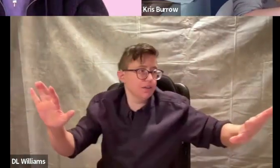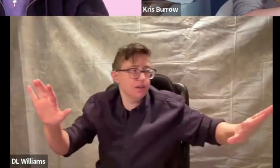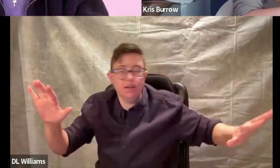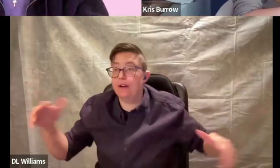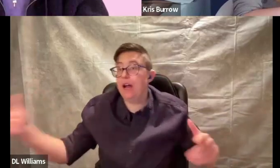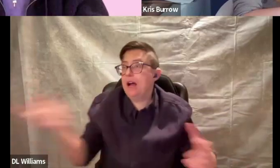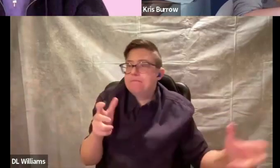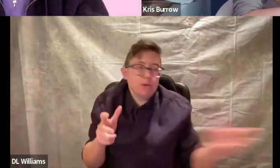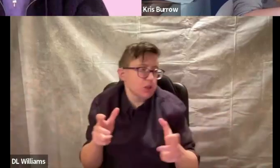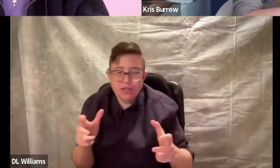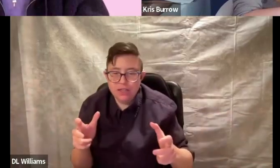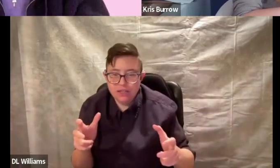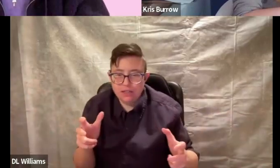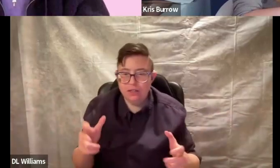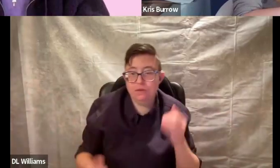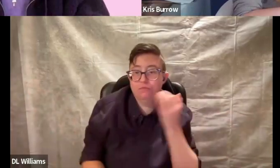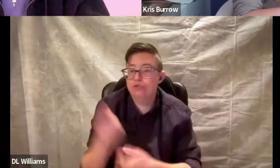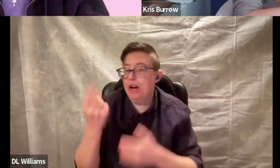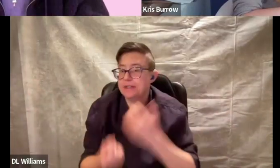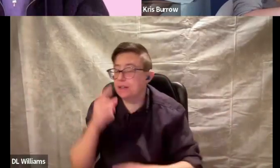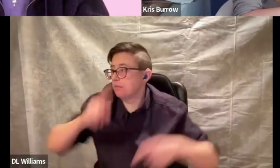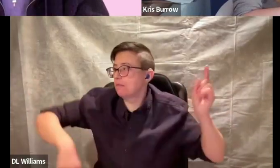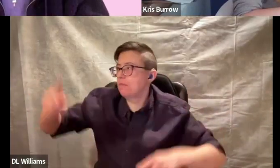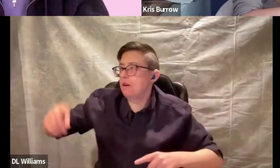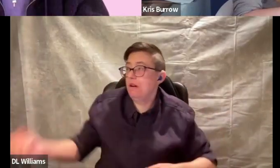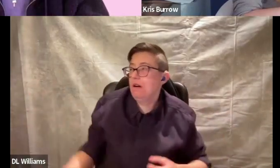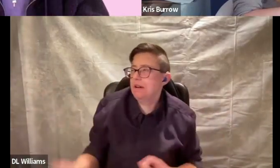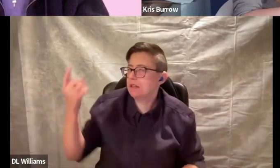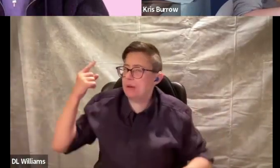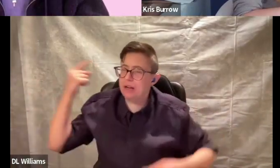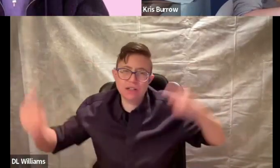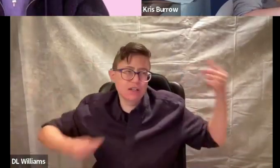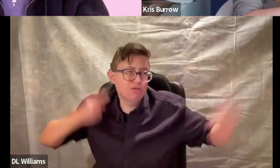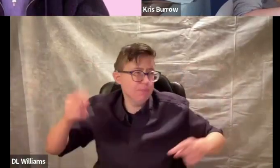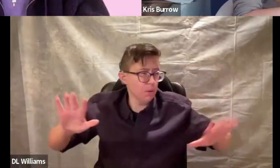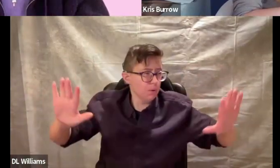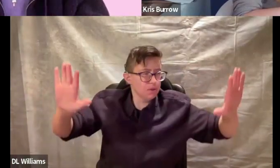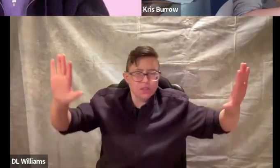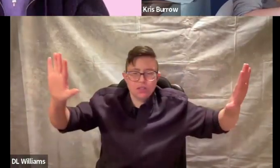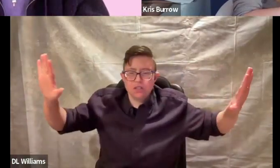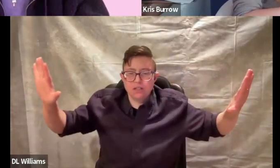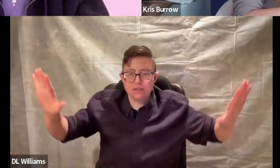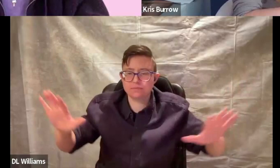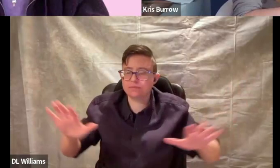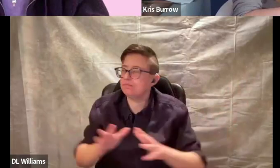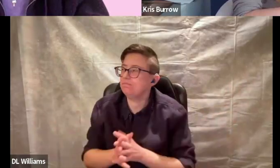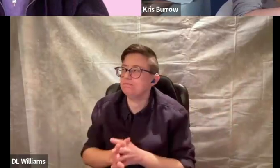guard for ambushes from random, unexpected reports.